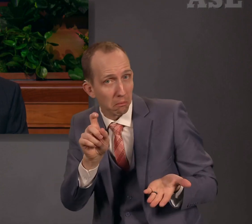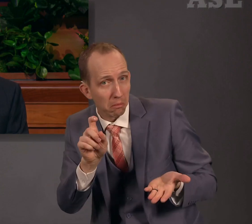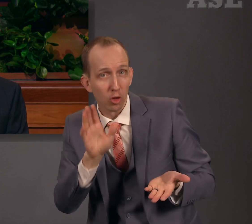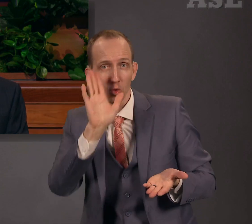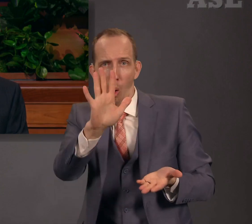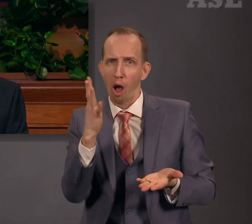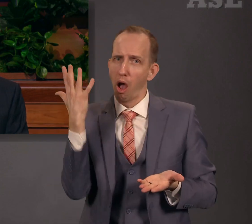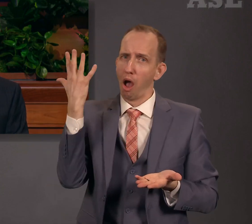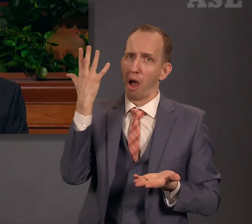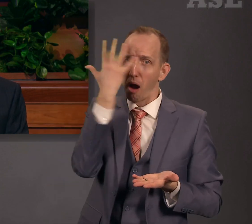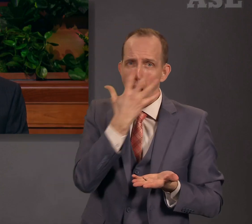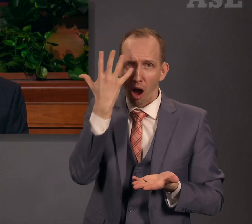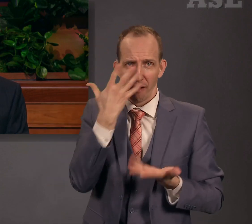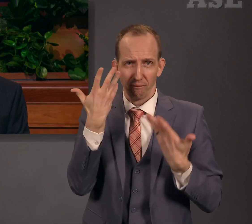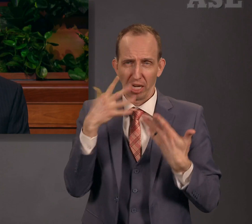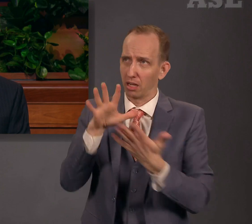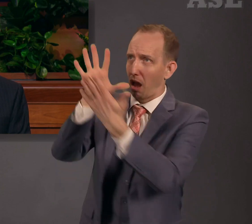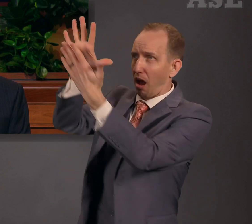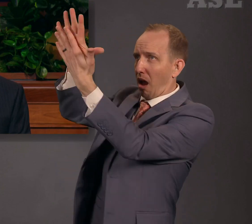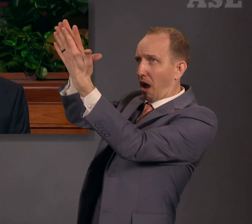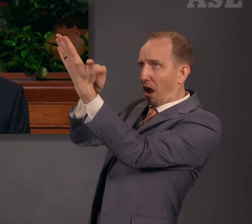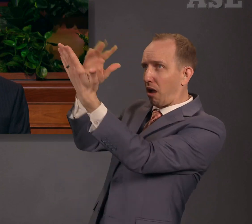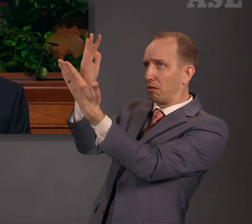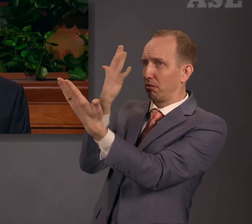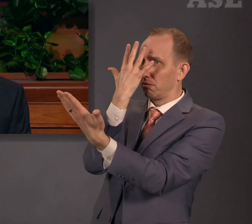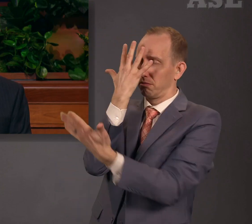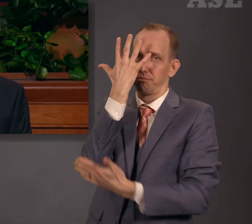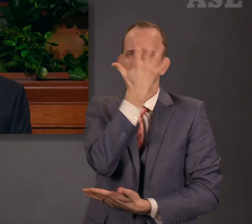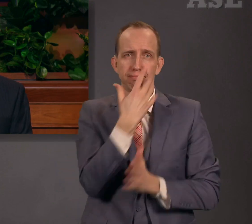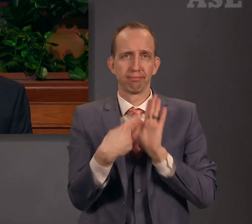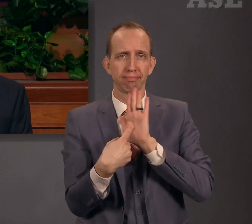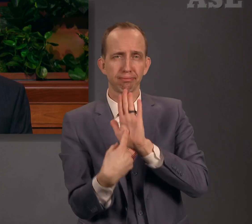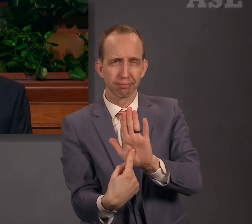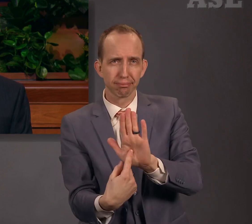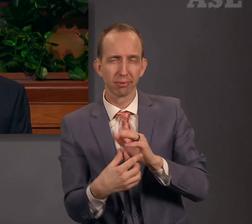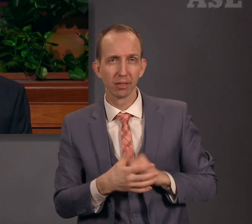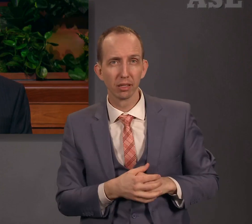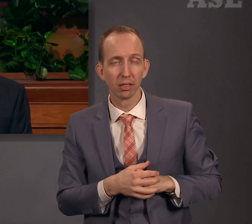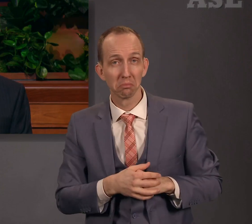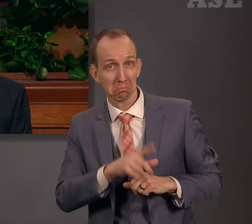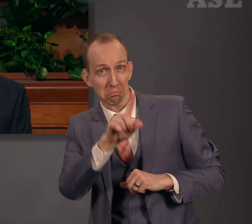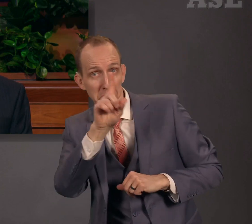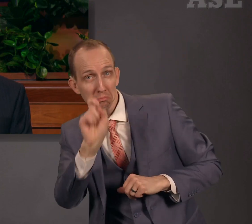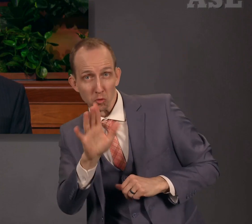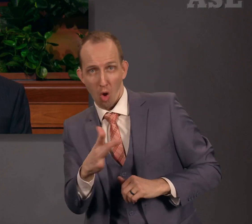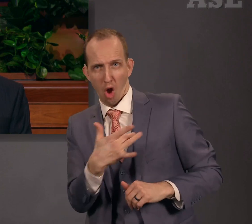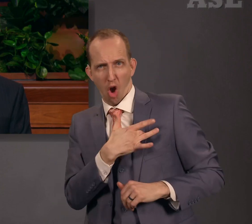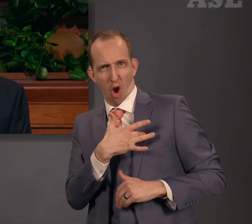image in your countenances? Have ye experienced this mighty change in your hearts?